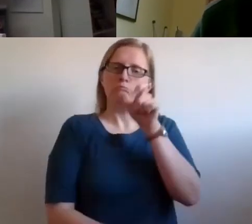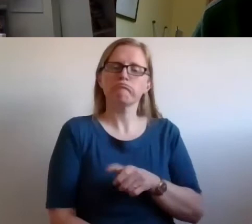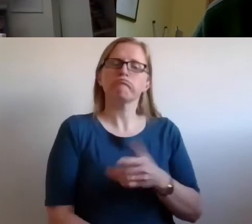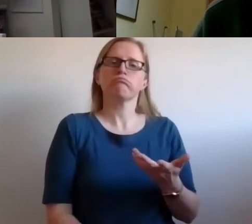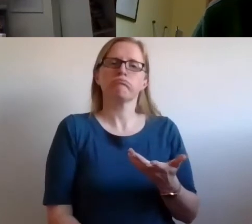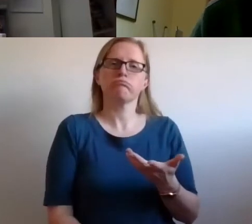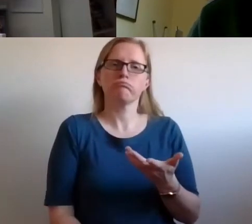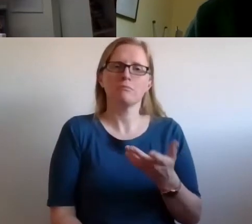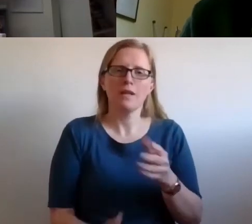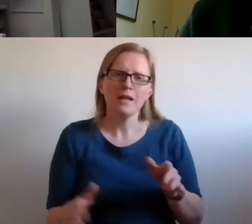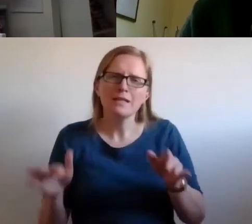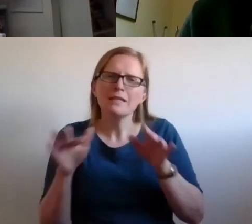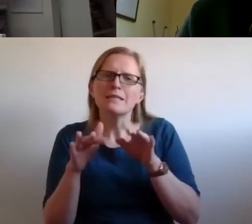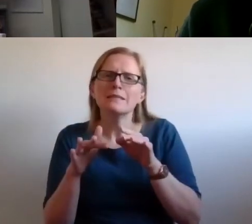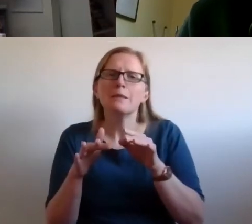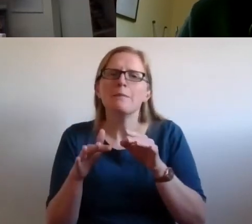approach.